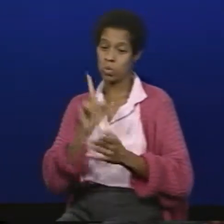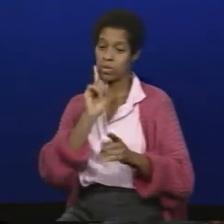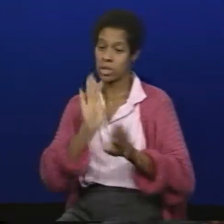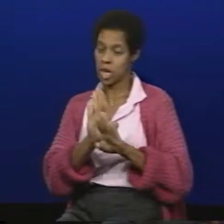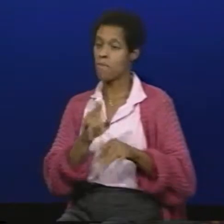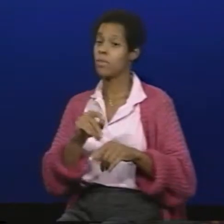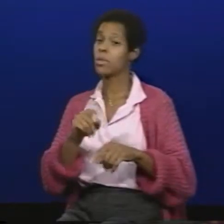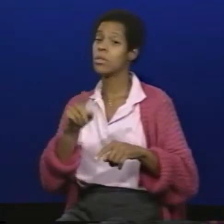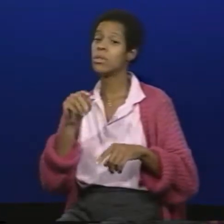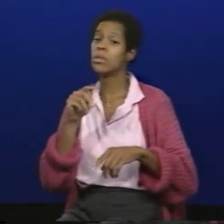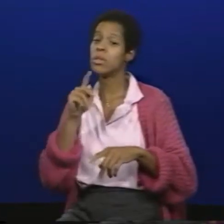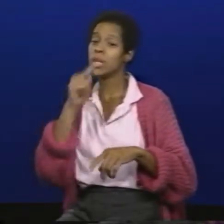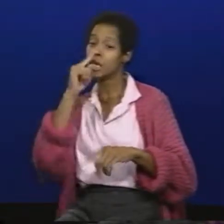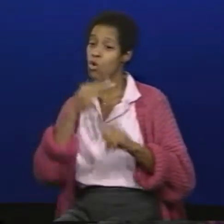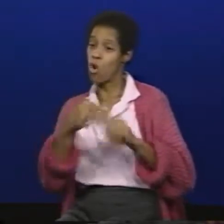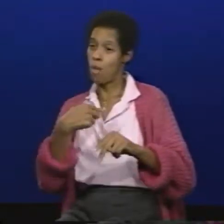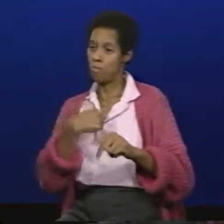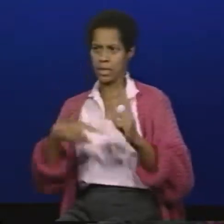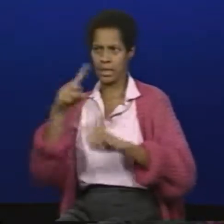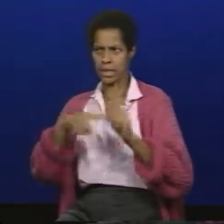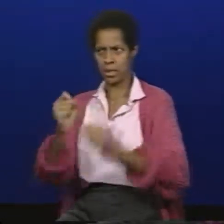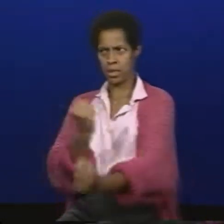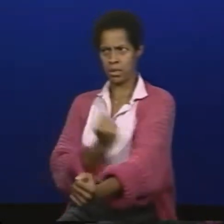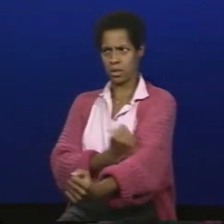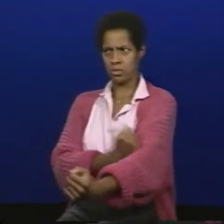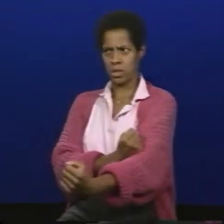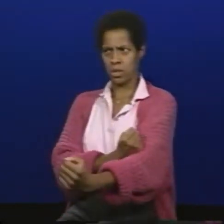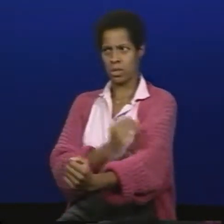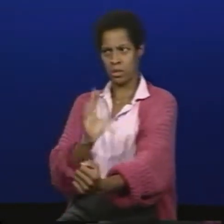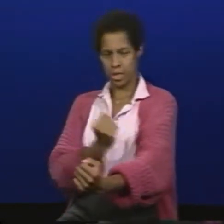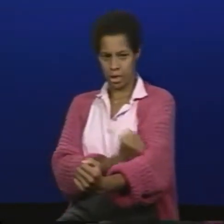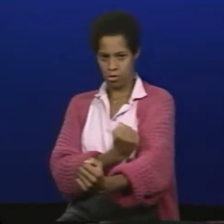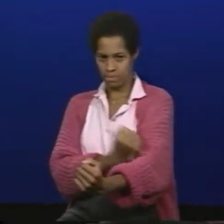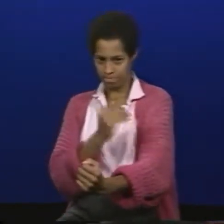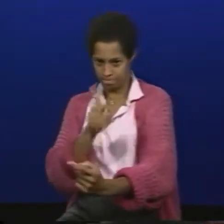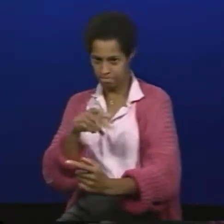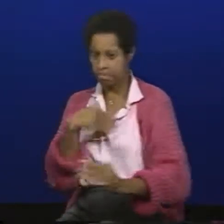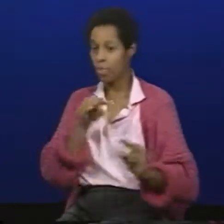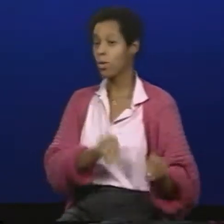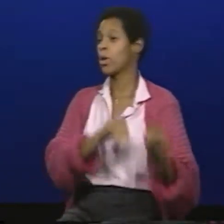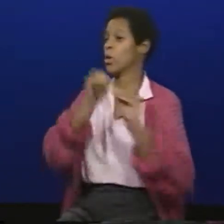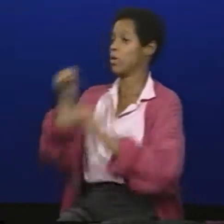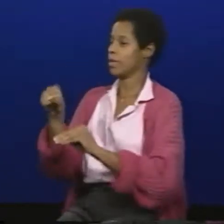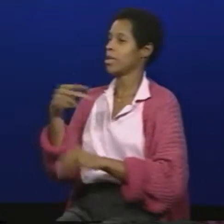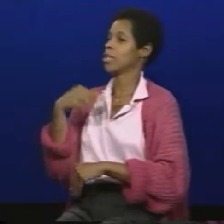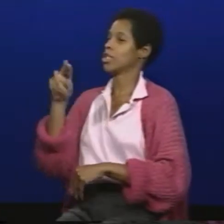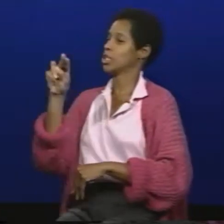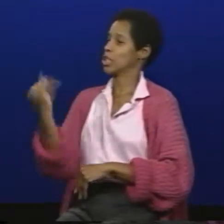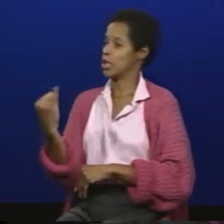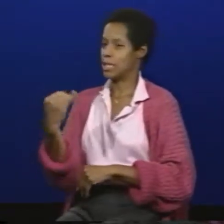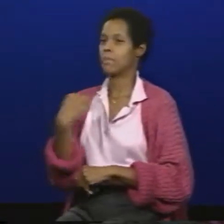while I was at the Florida School for the Deaf the kids used my name sign that I'd had all my life